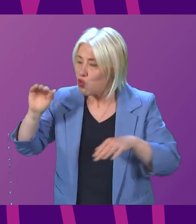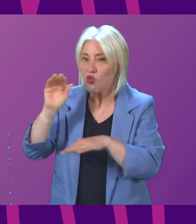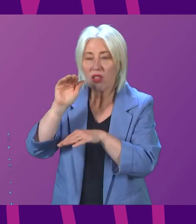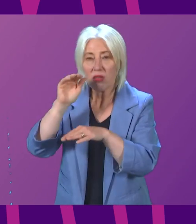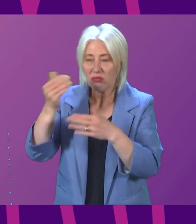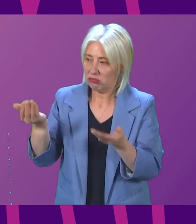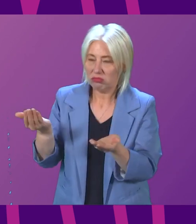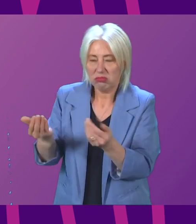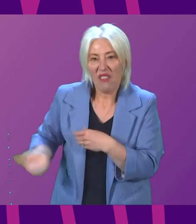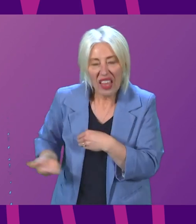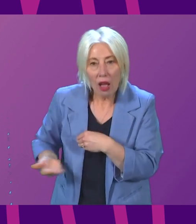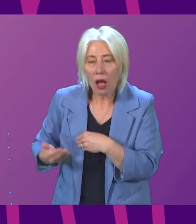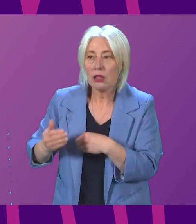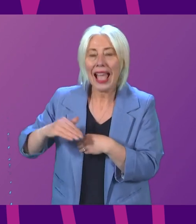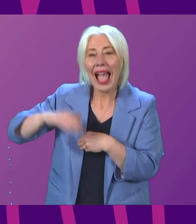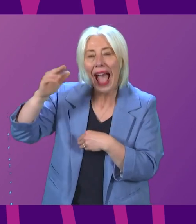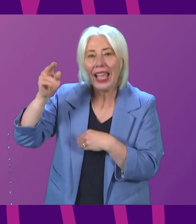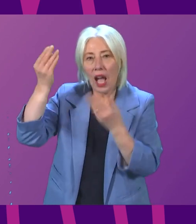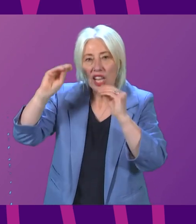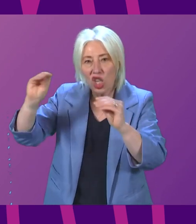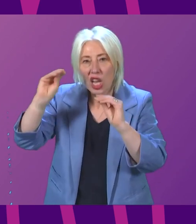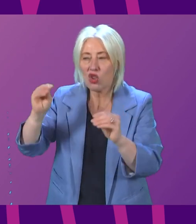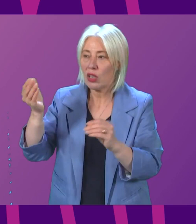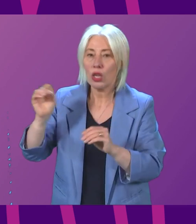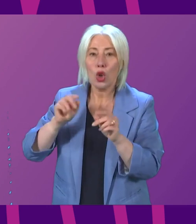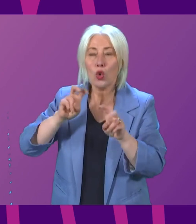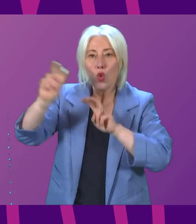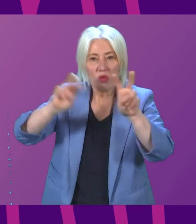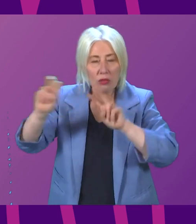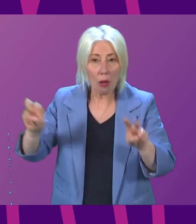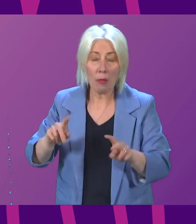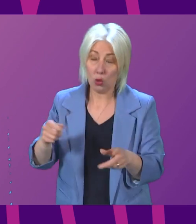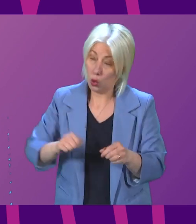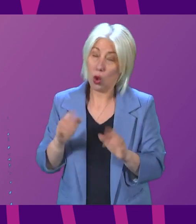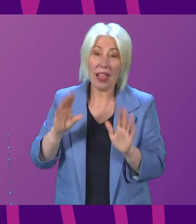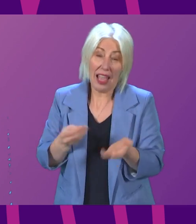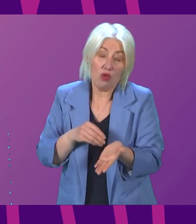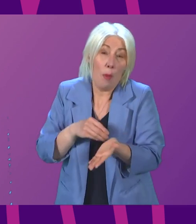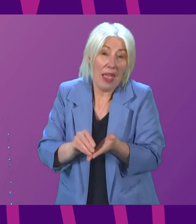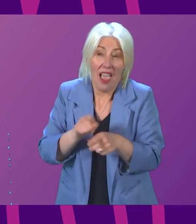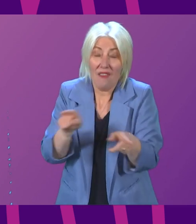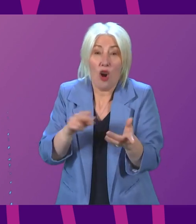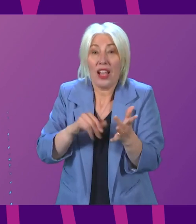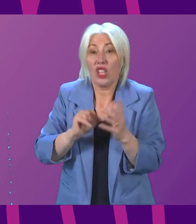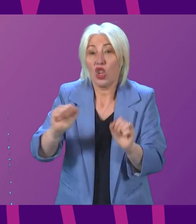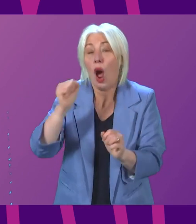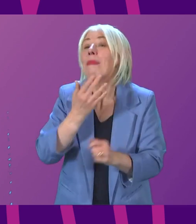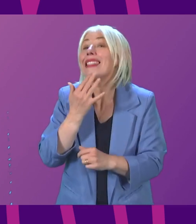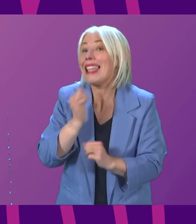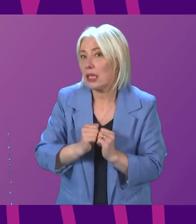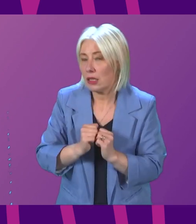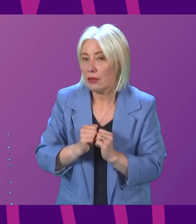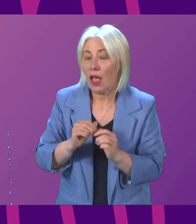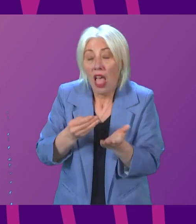and higher education. Scotland is paying the price for Nicola Sturgeon's mistakes. The spending review was